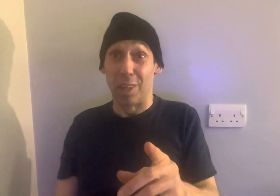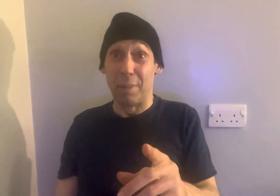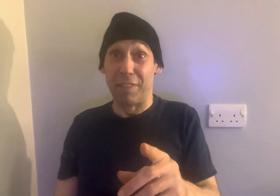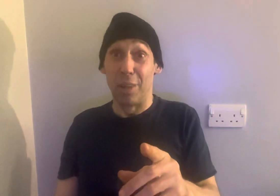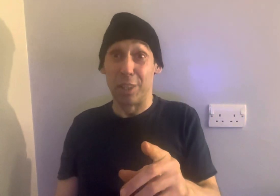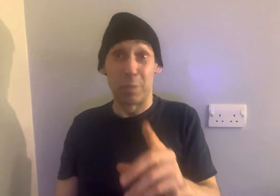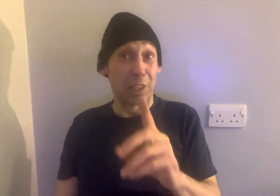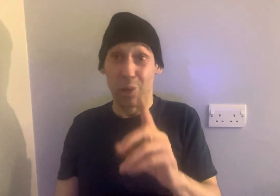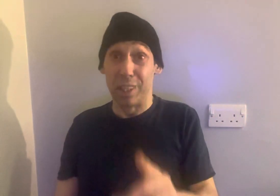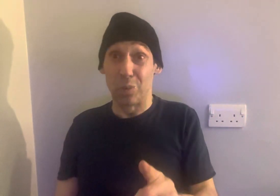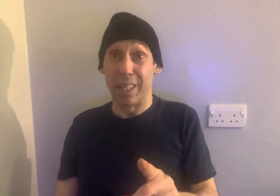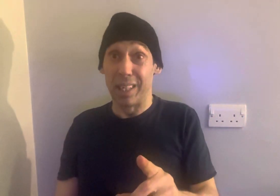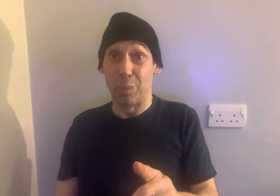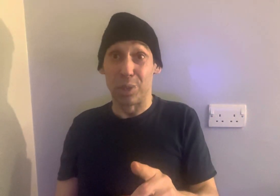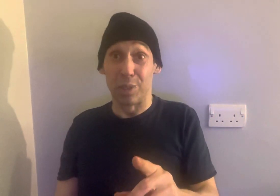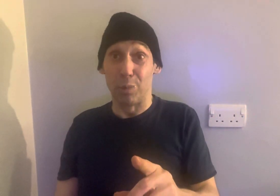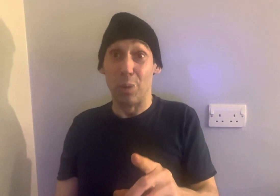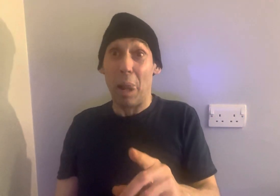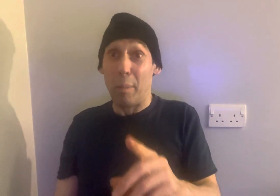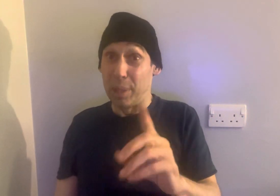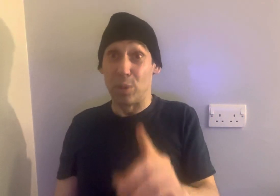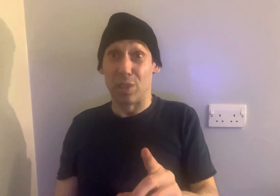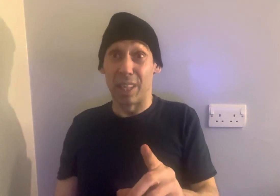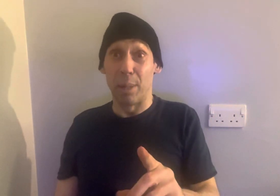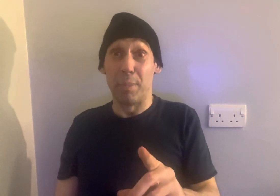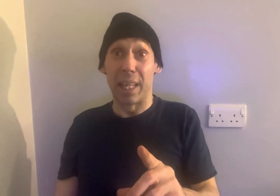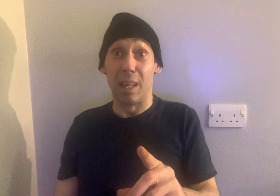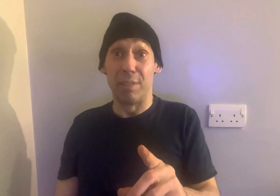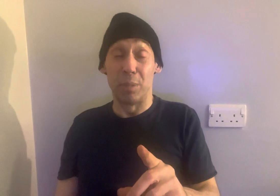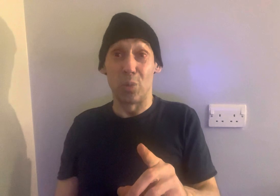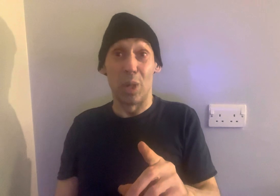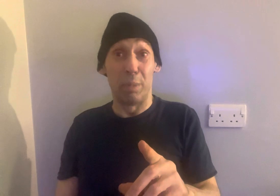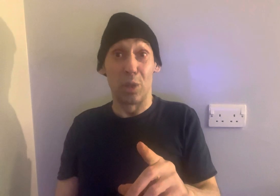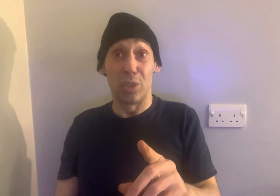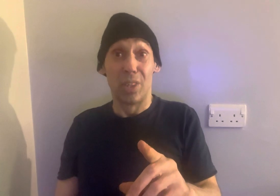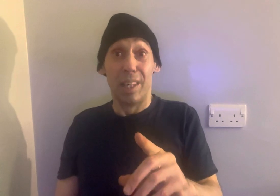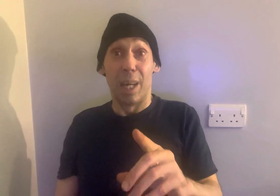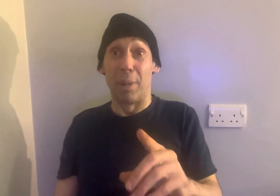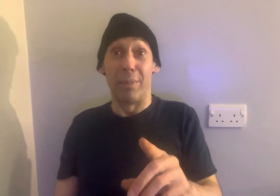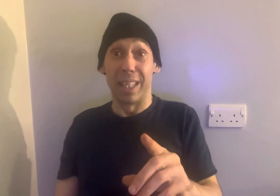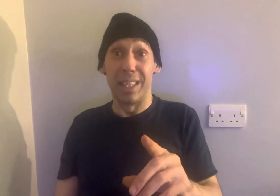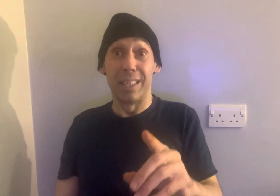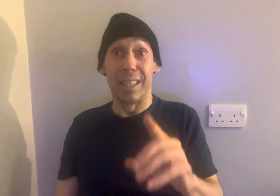time I found, especially on this one here, which was a real people used to take the mick out of him as well, because apparently the